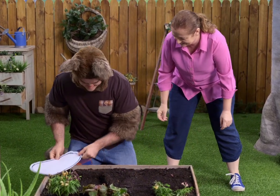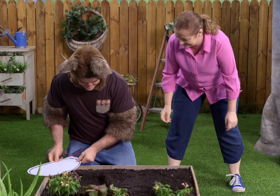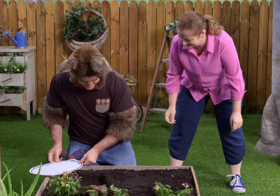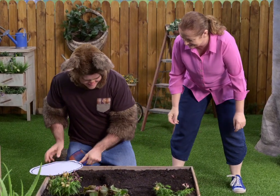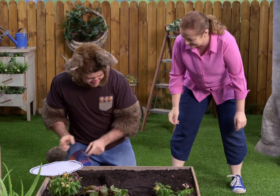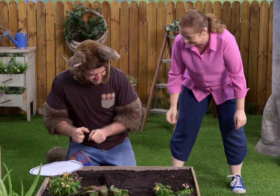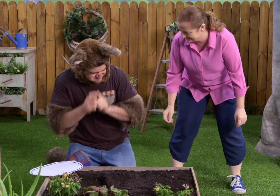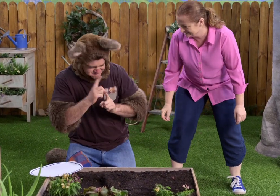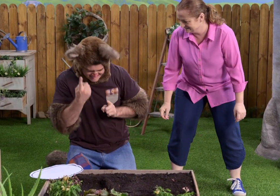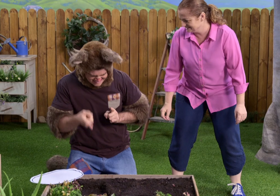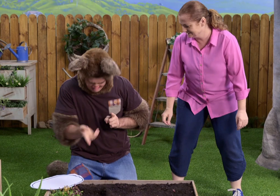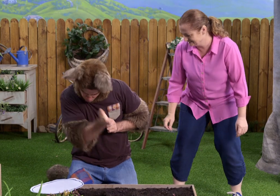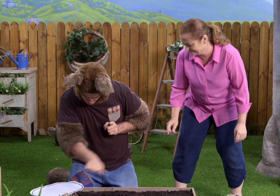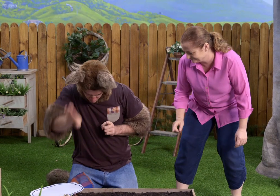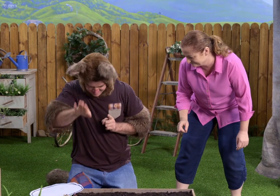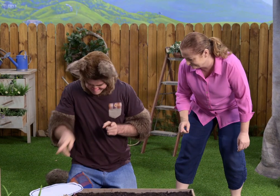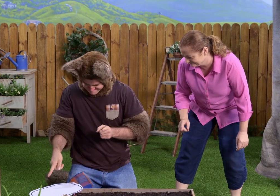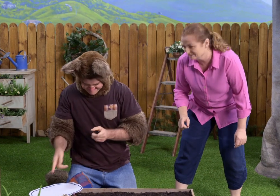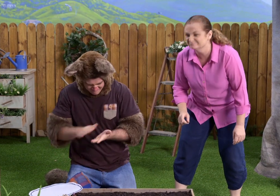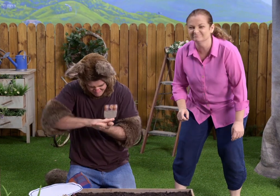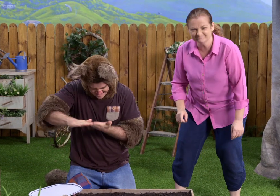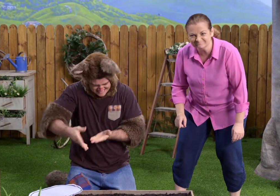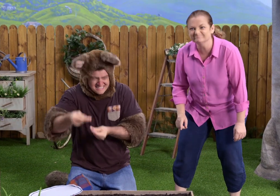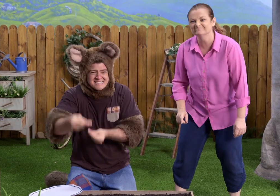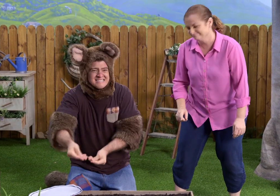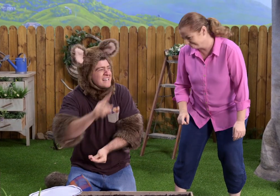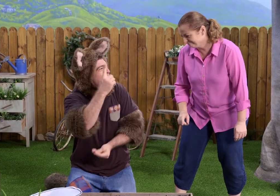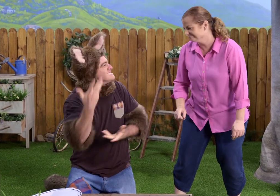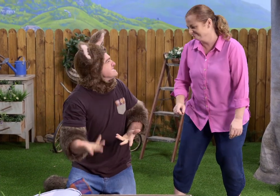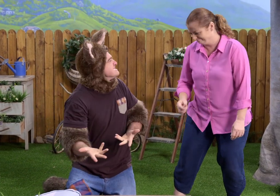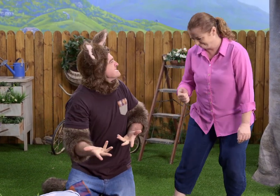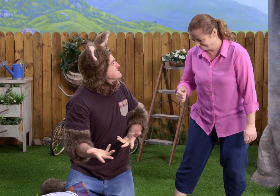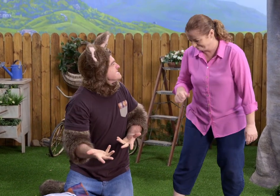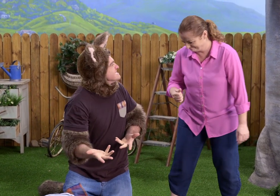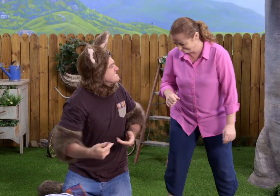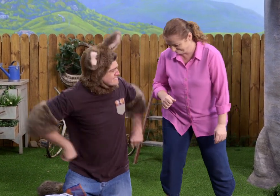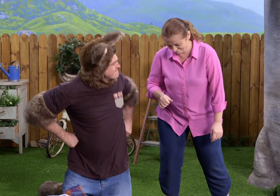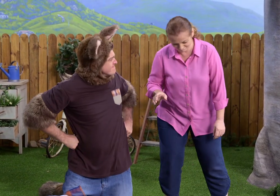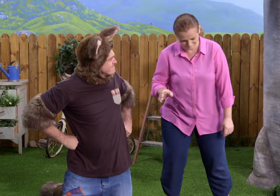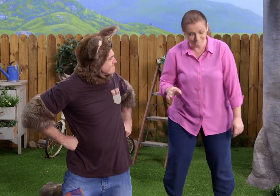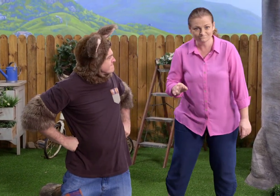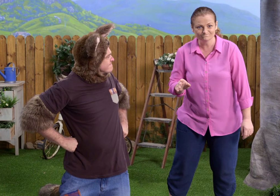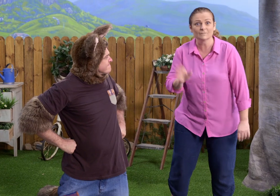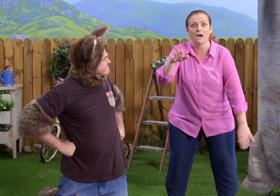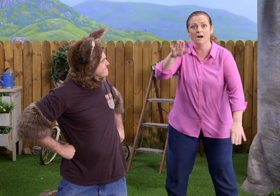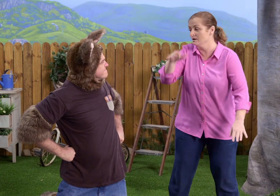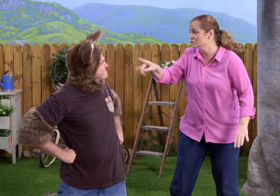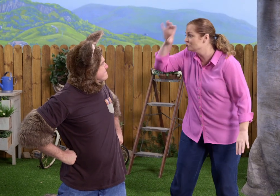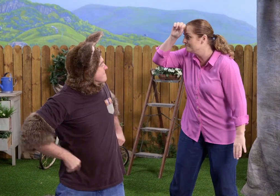Oh, it's hard. This one's hollow and this one's flat. It doesn't fit. You're right. Hmm. Oh,